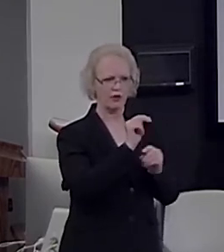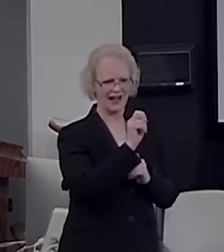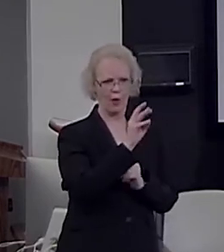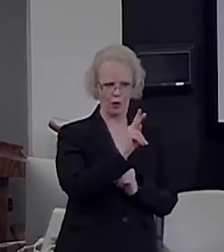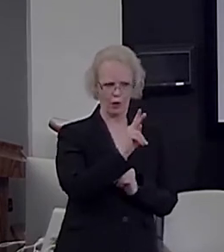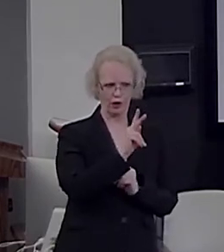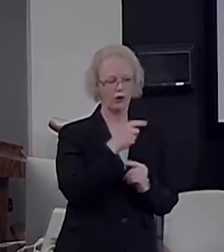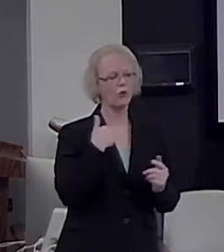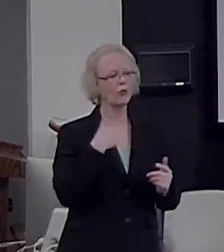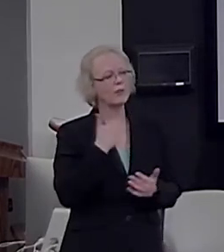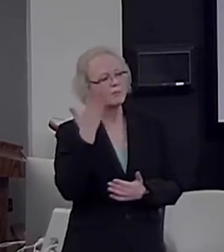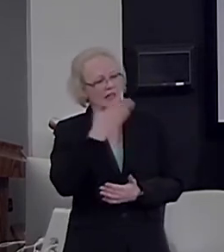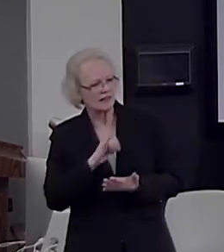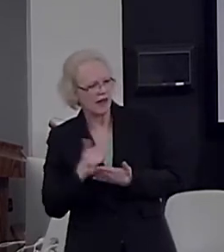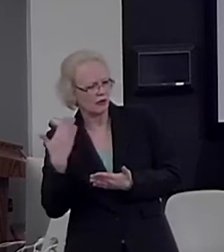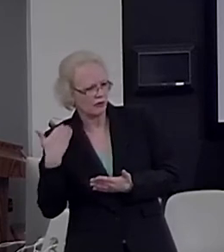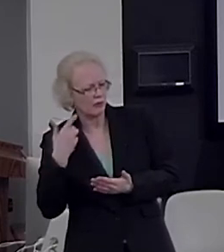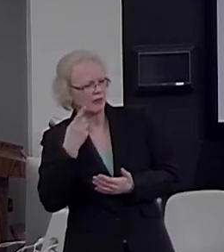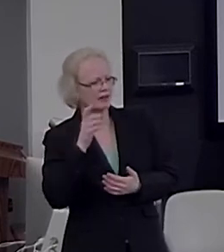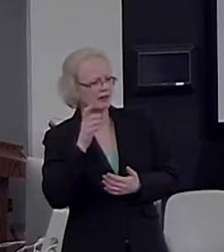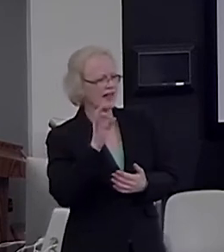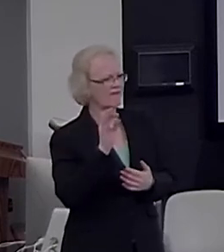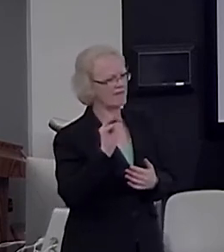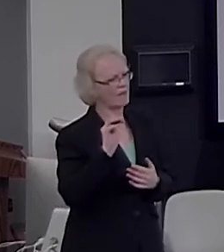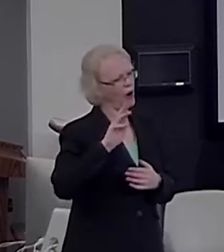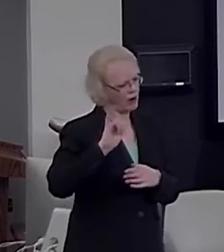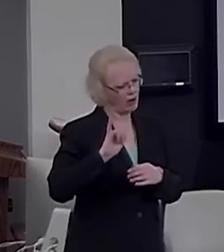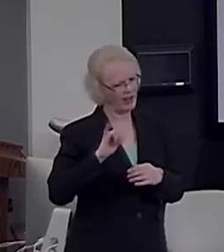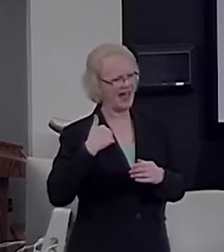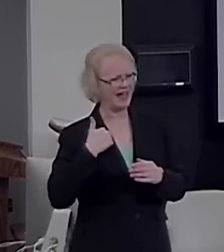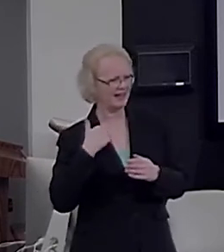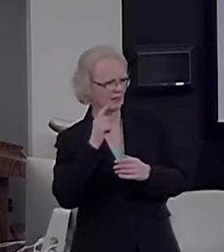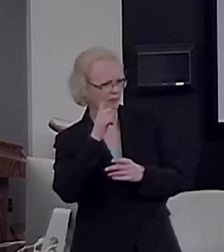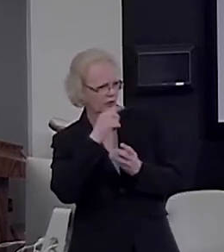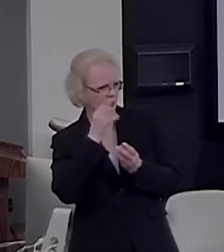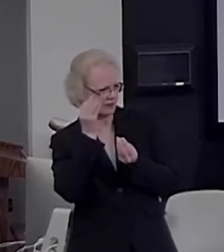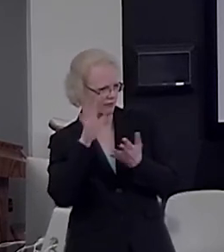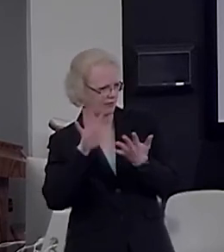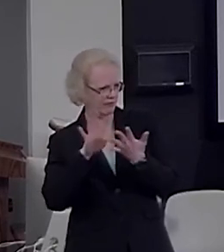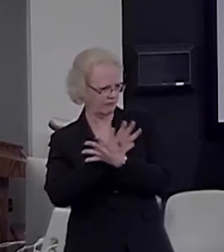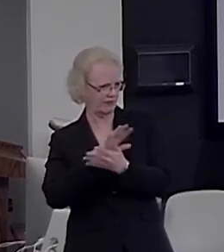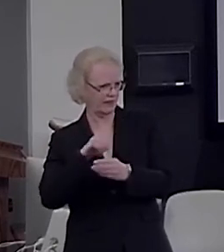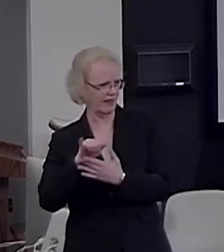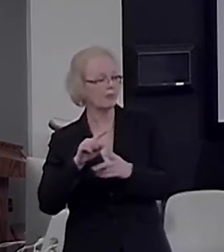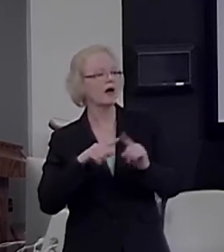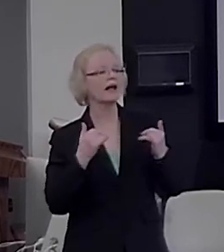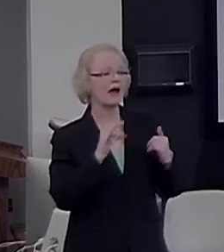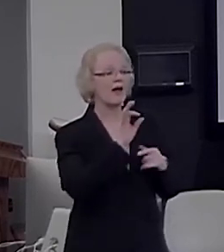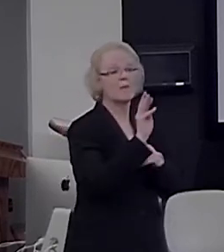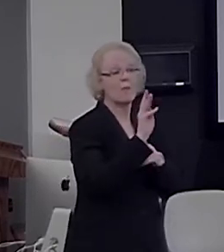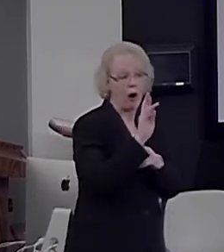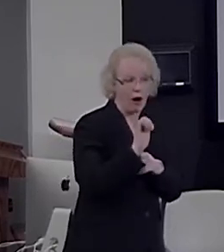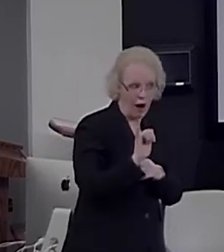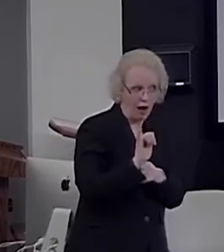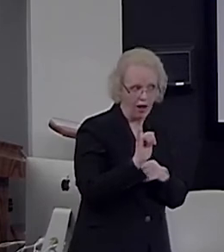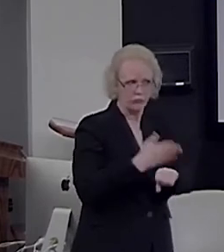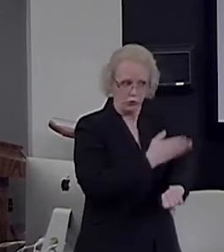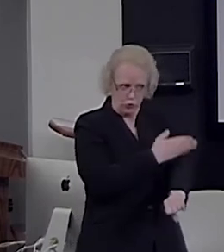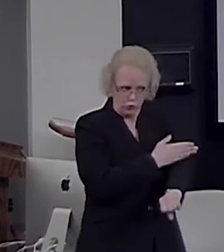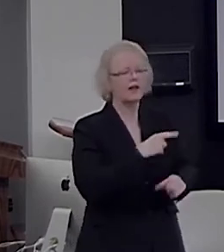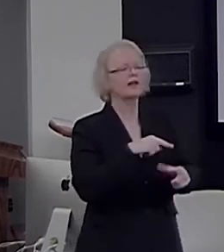earlier because fMRI had an artifact in this region. But now that MRI has become better, we see it all the time, the